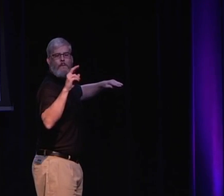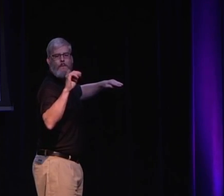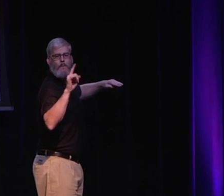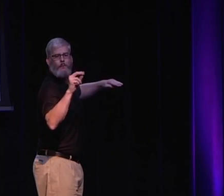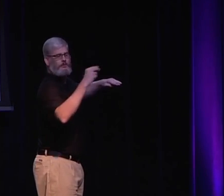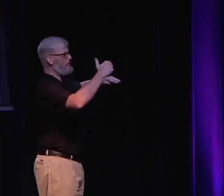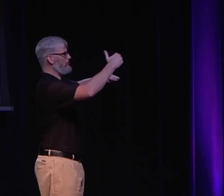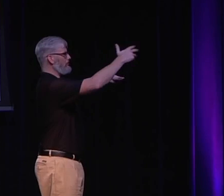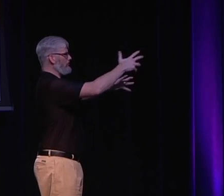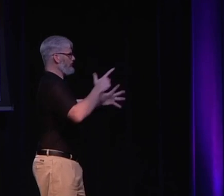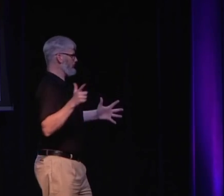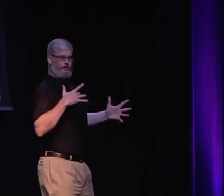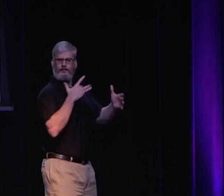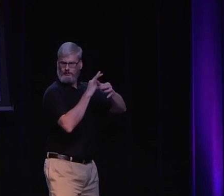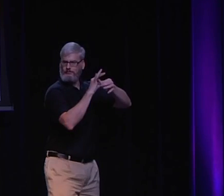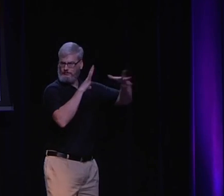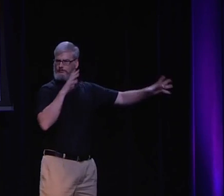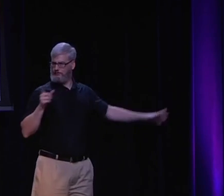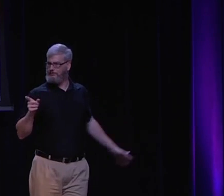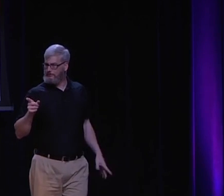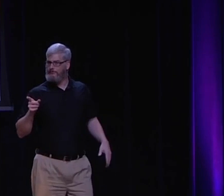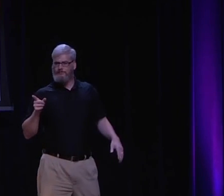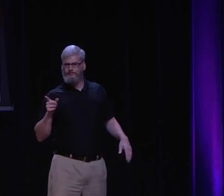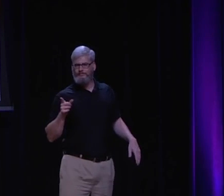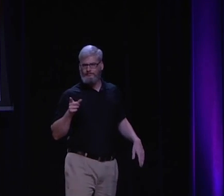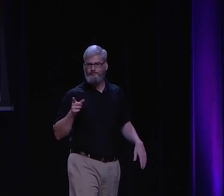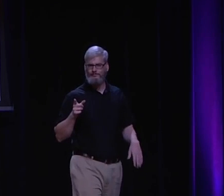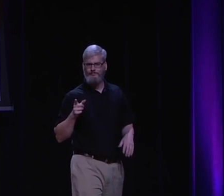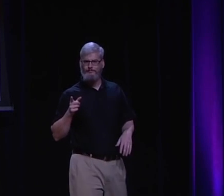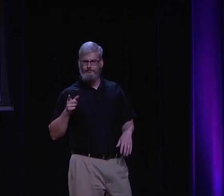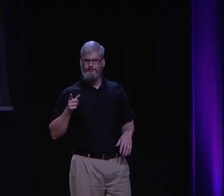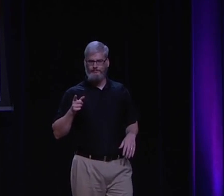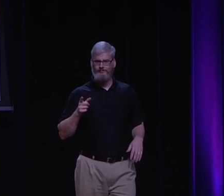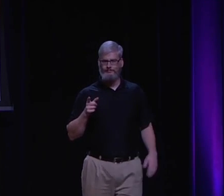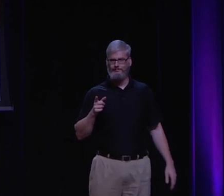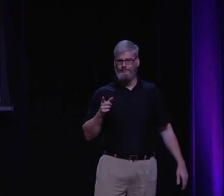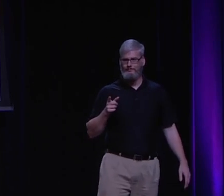is coming just on the horizon and they feel a lot of their members leaving.